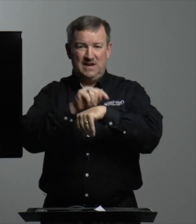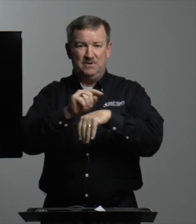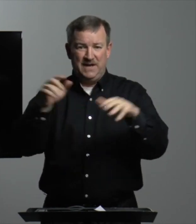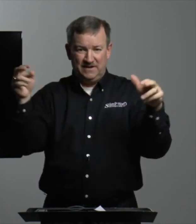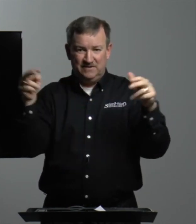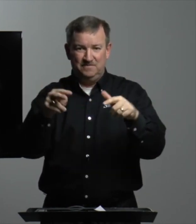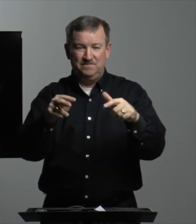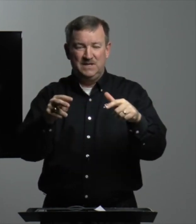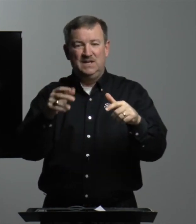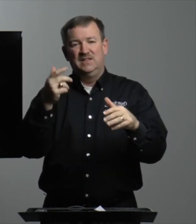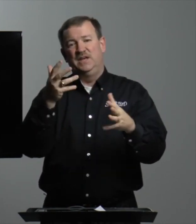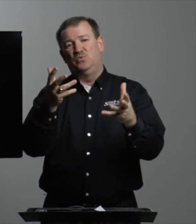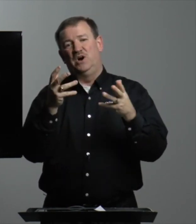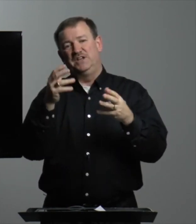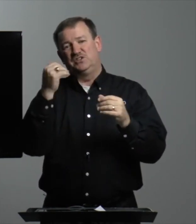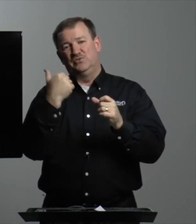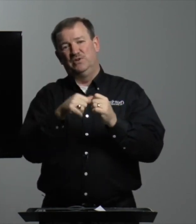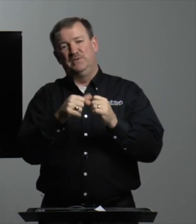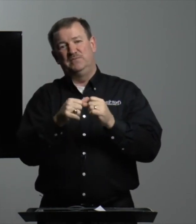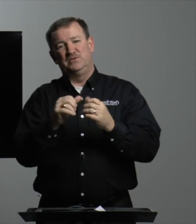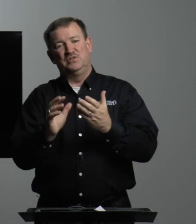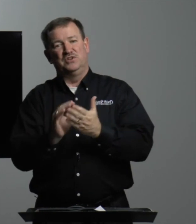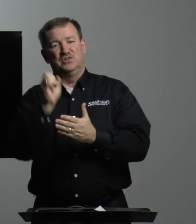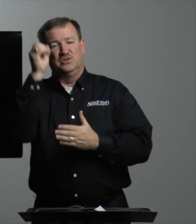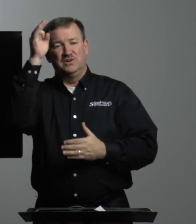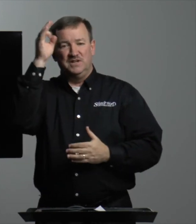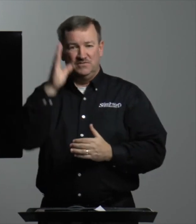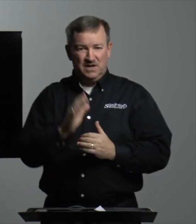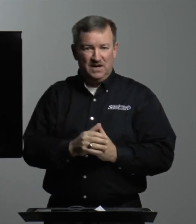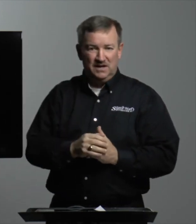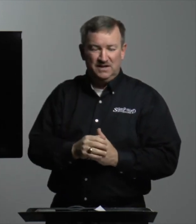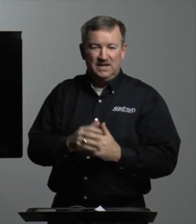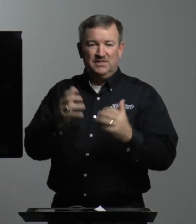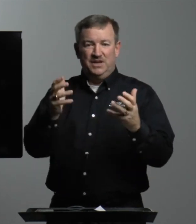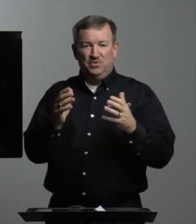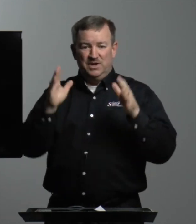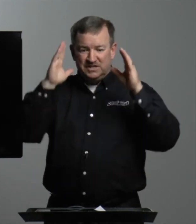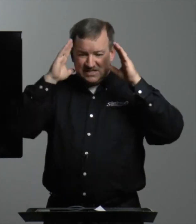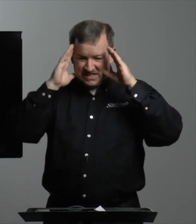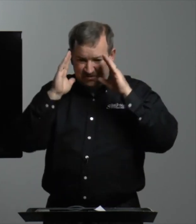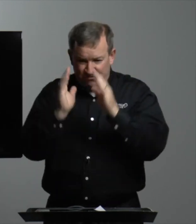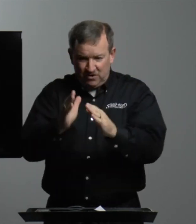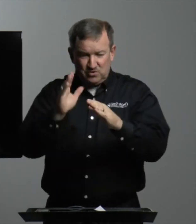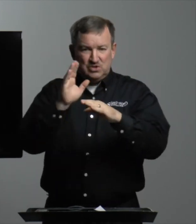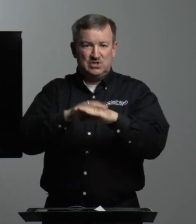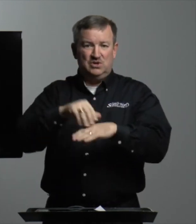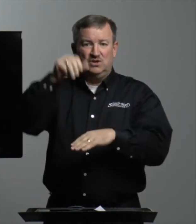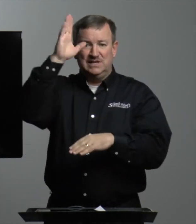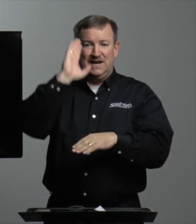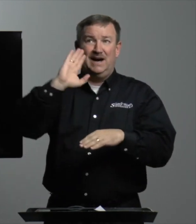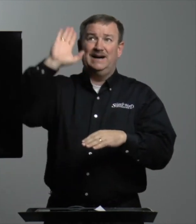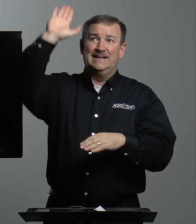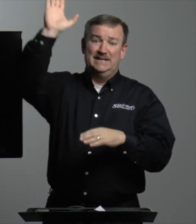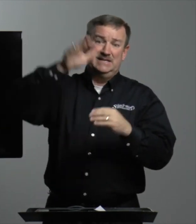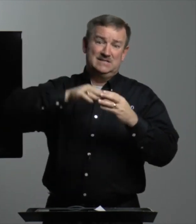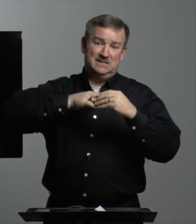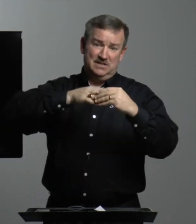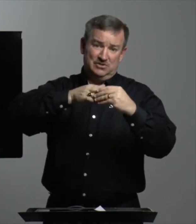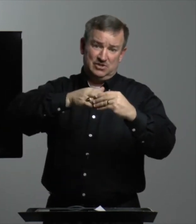tabernacle. They wanted to remember the glory of God. They wanted to stay focused on God and his leadership.